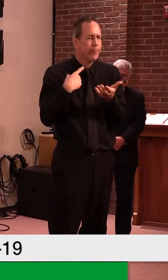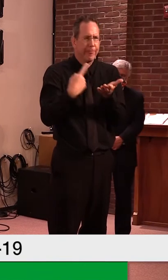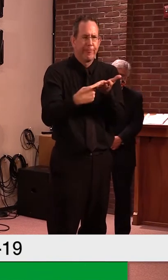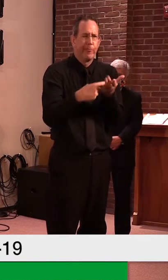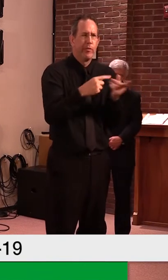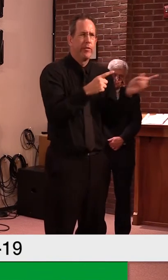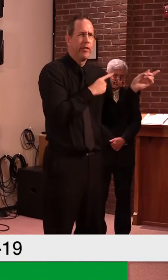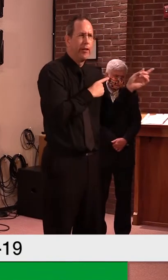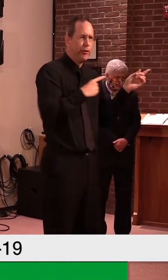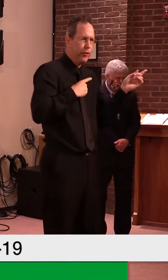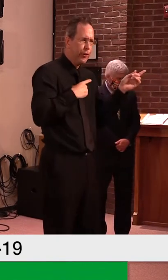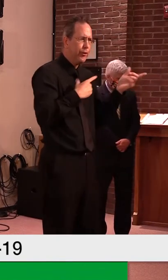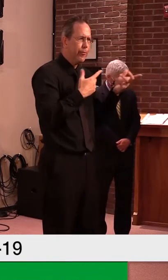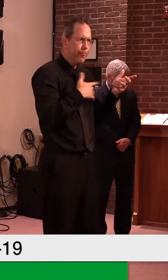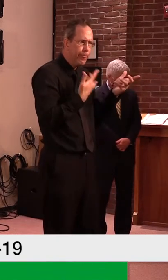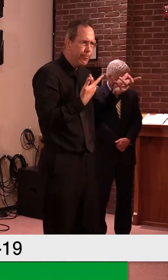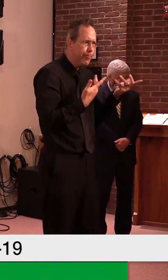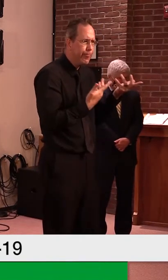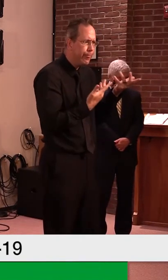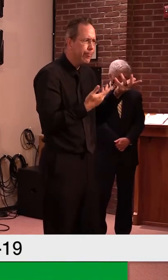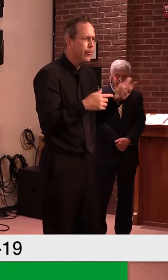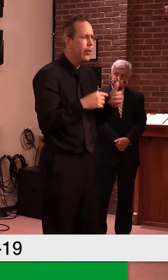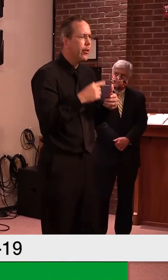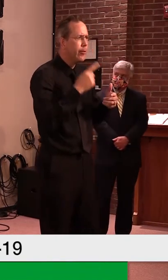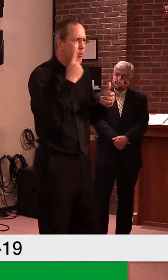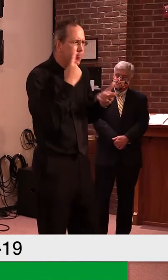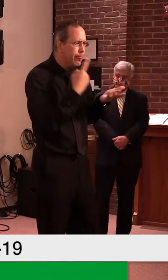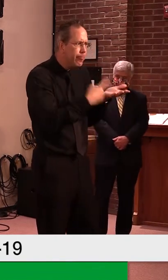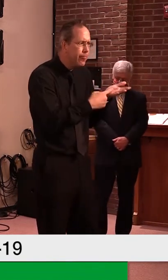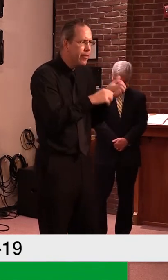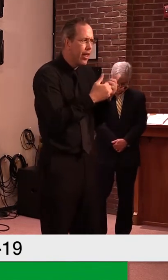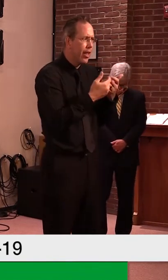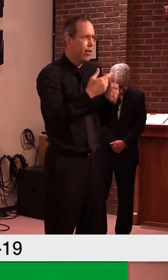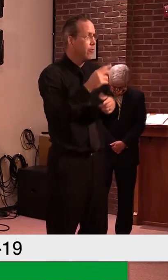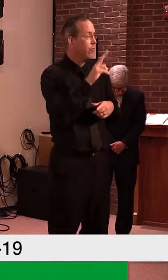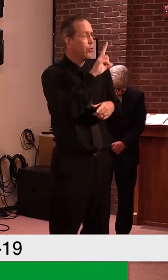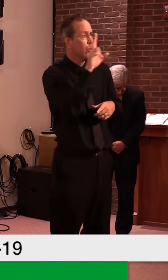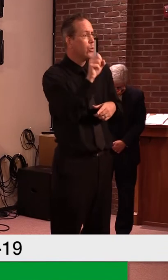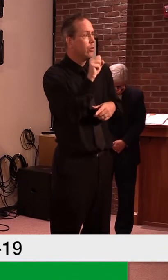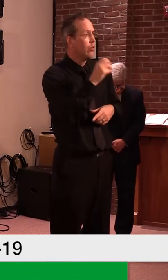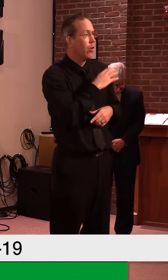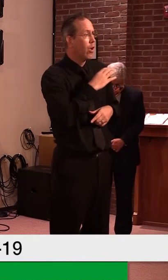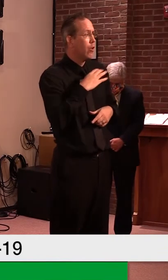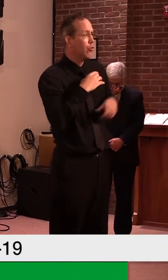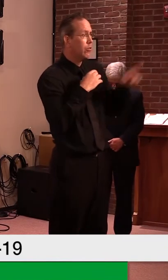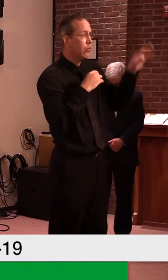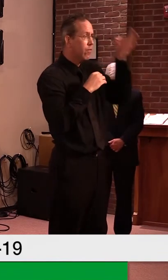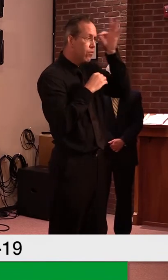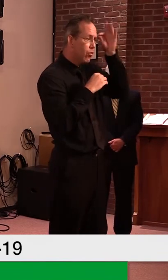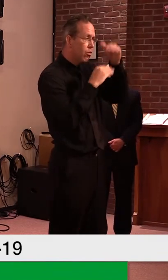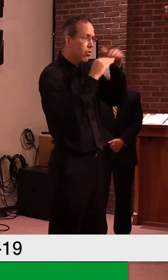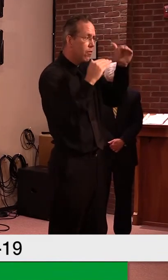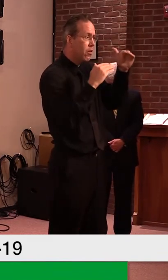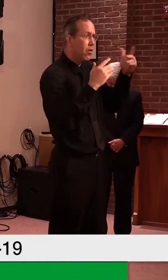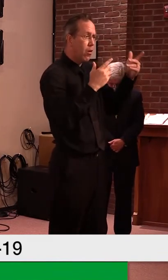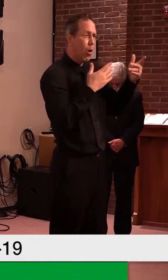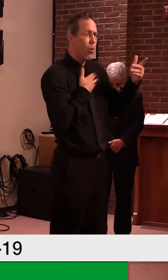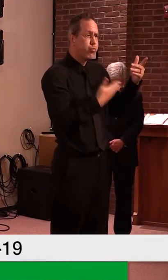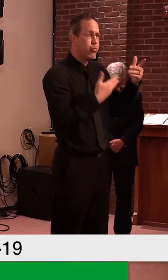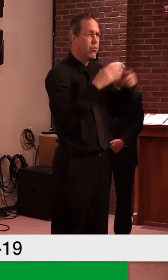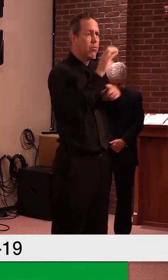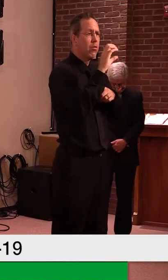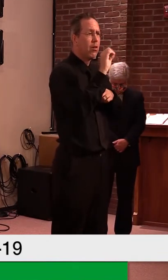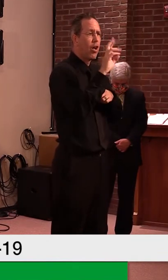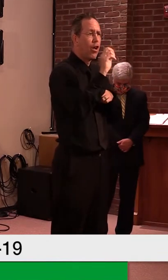be determined on what Congress does, uh, in allowing for more flexibility. Uh, what is going to be allowed? What's